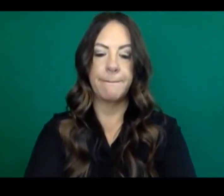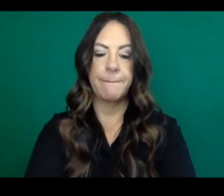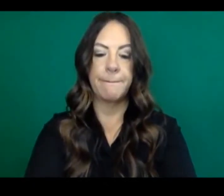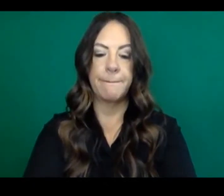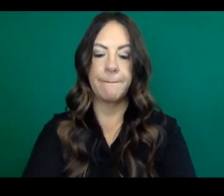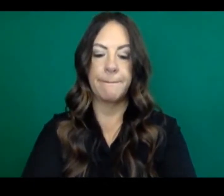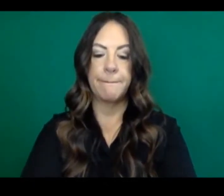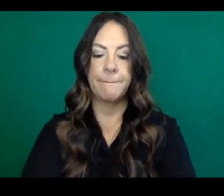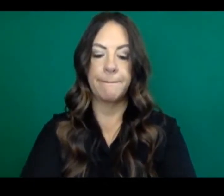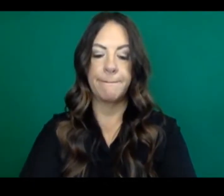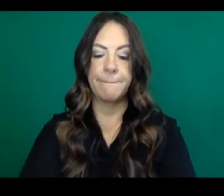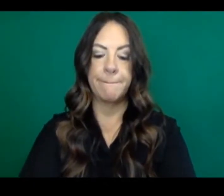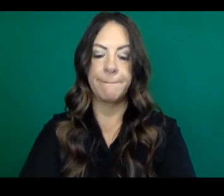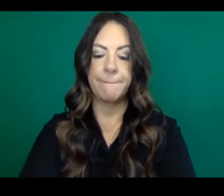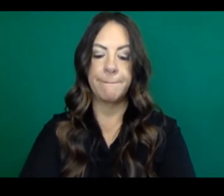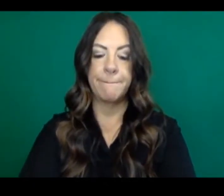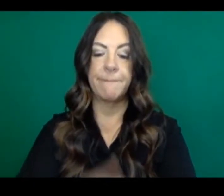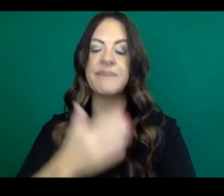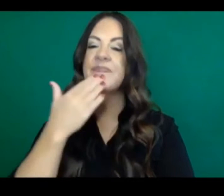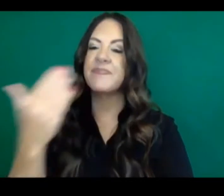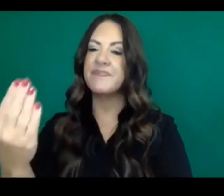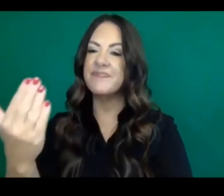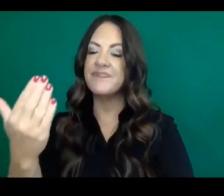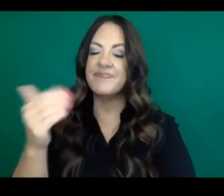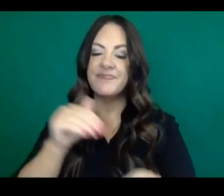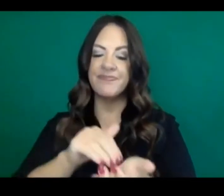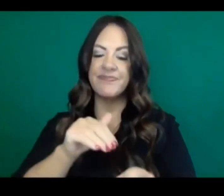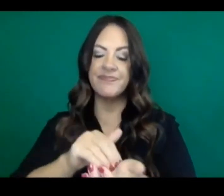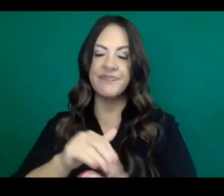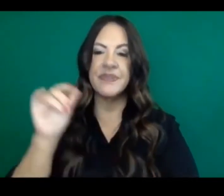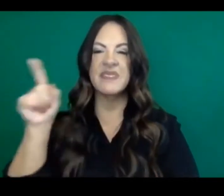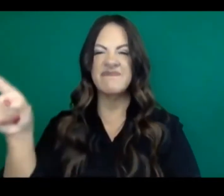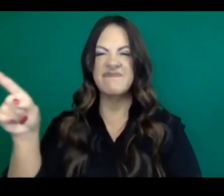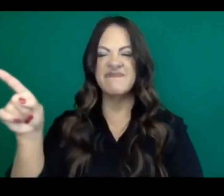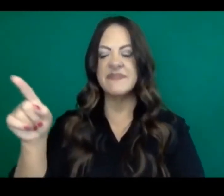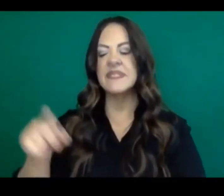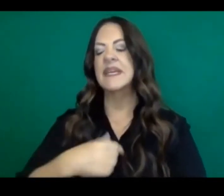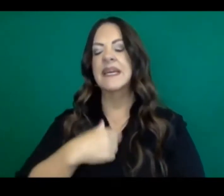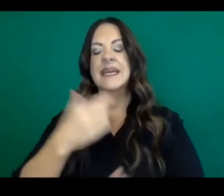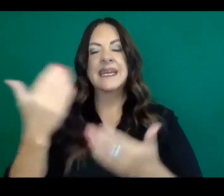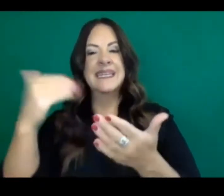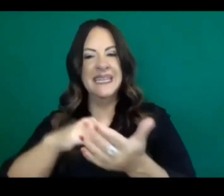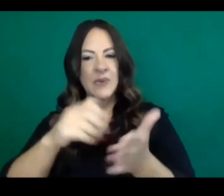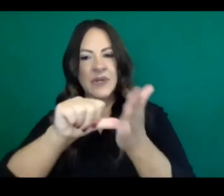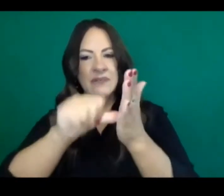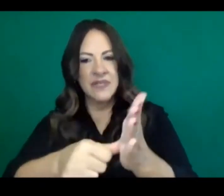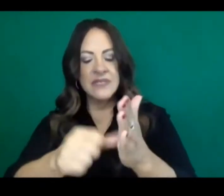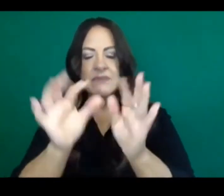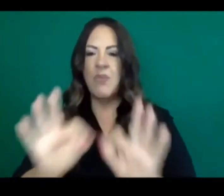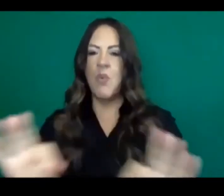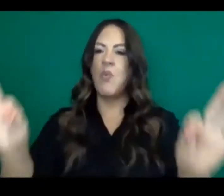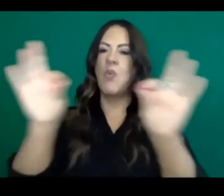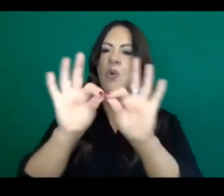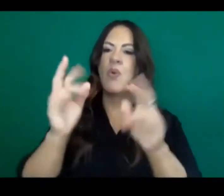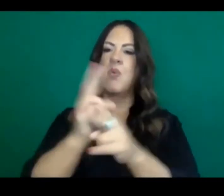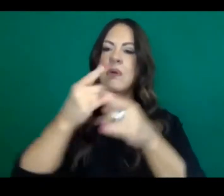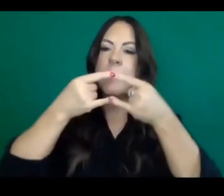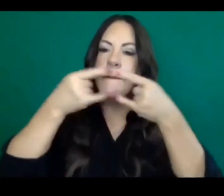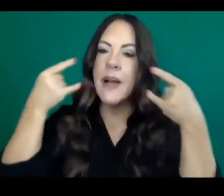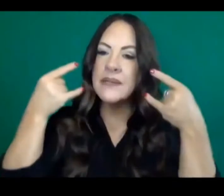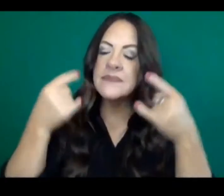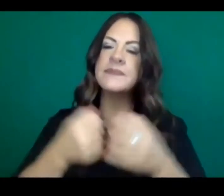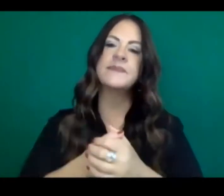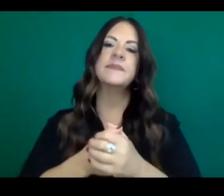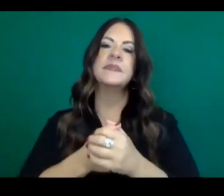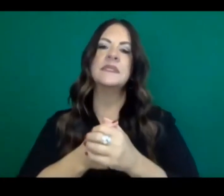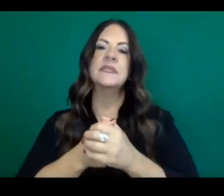Thank you, Dr. Bond. Really emphasizing again, the importance of wearing a mask and the compelling data